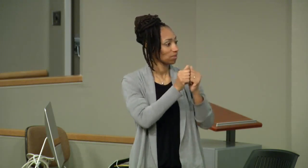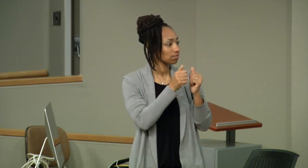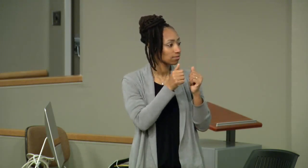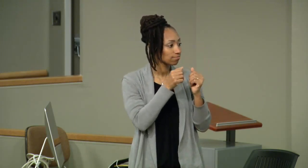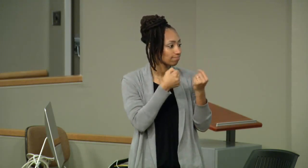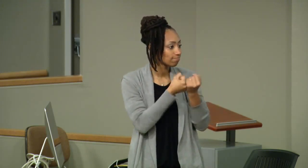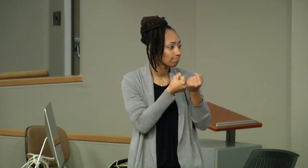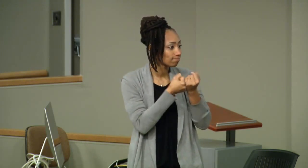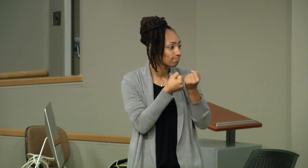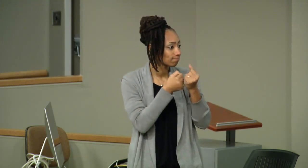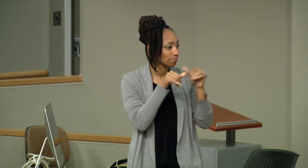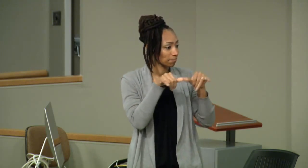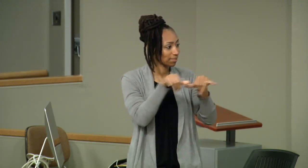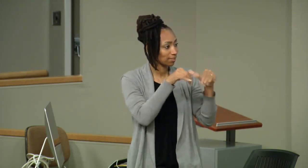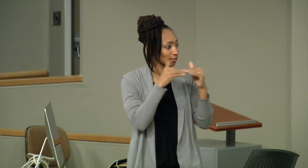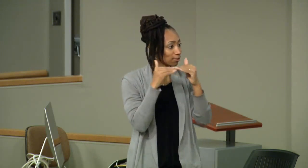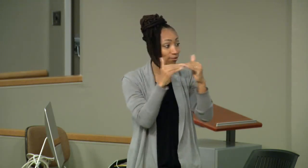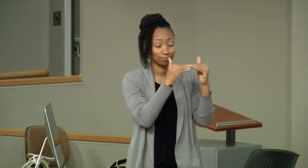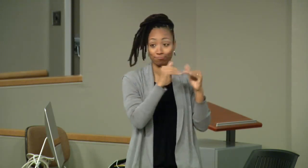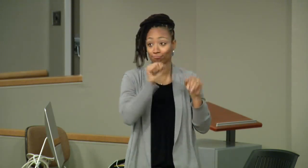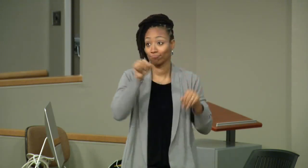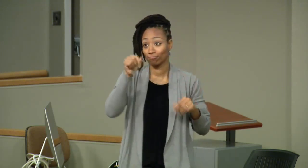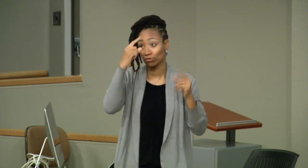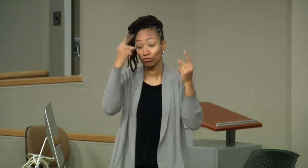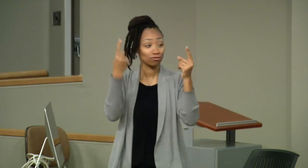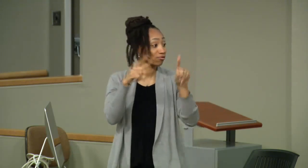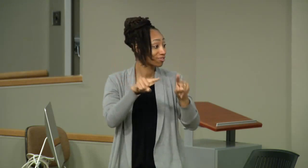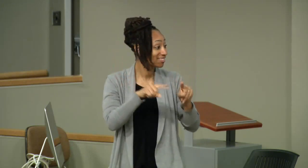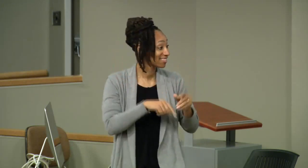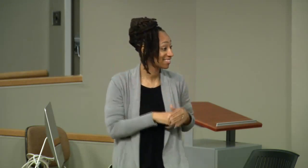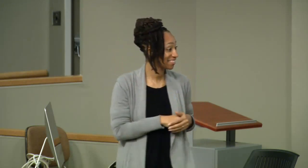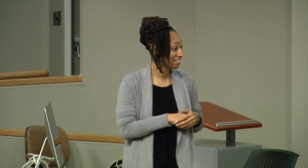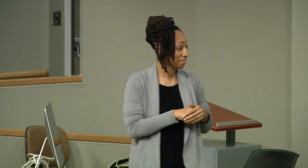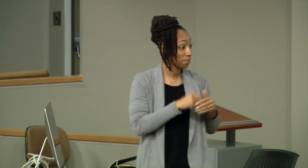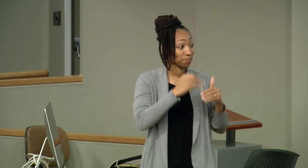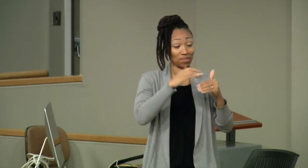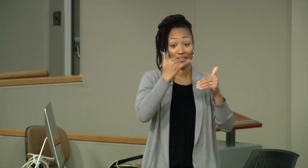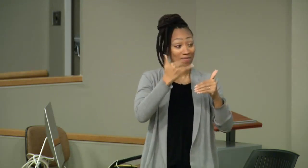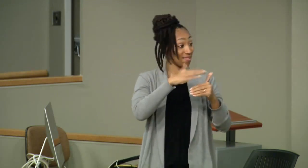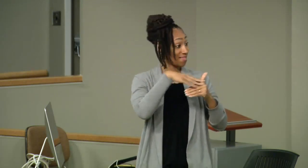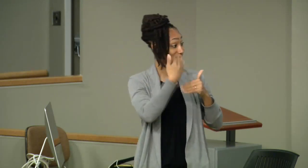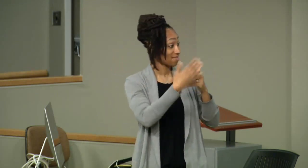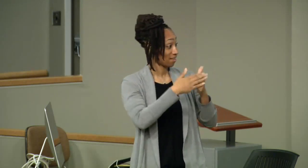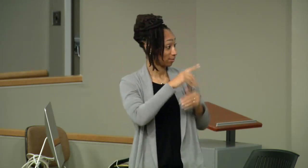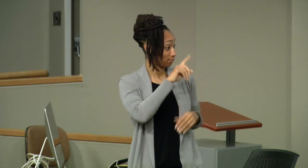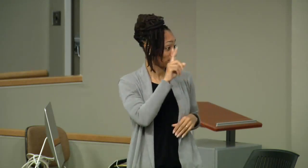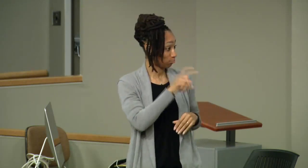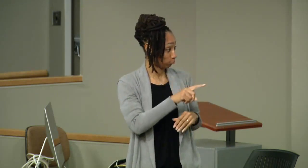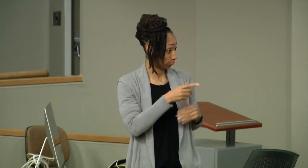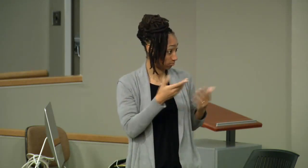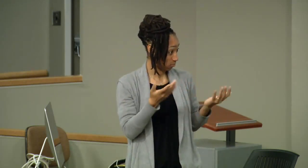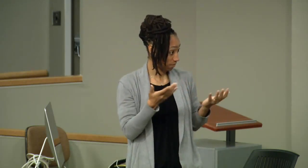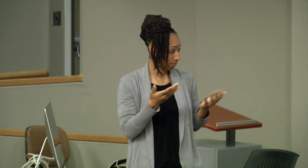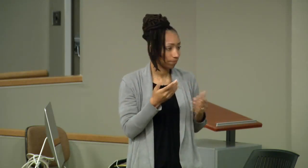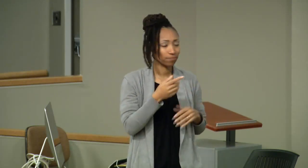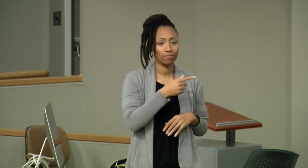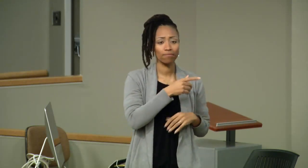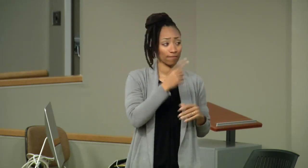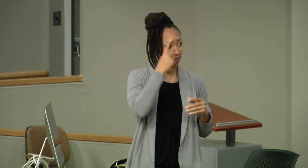a lot of good information that was there and about being able to support each other and strive and achieve the goals that it is that you were working